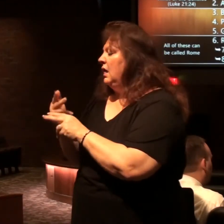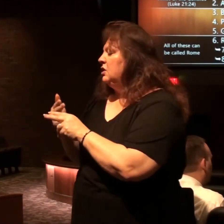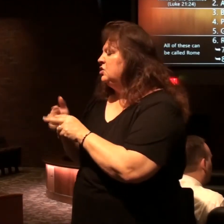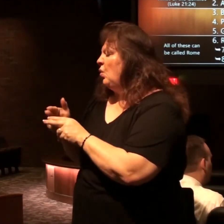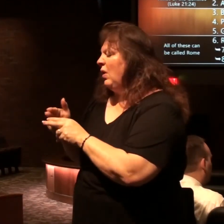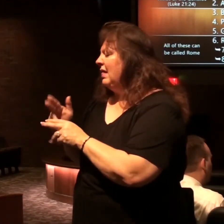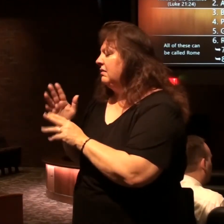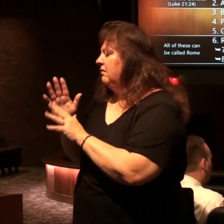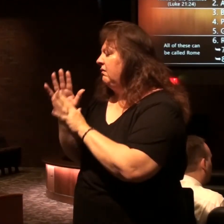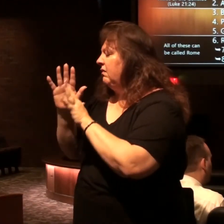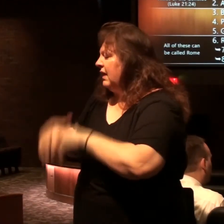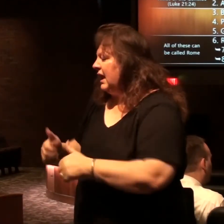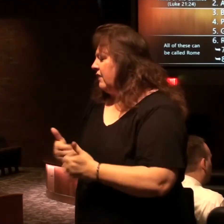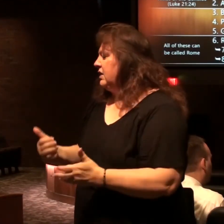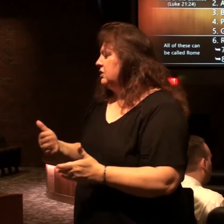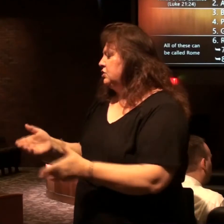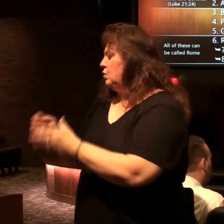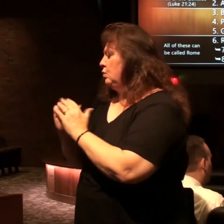shortcut